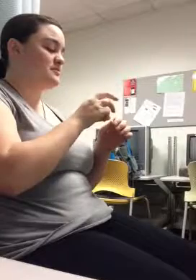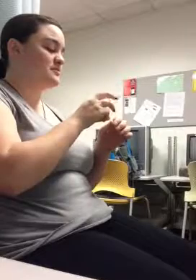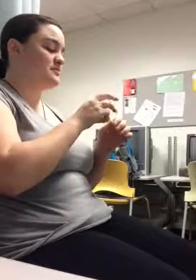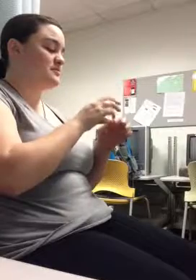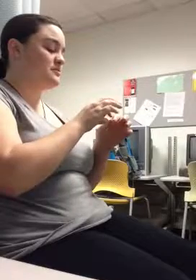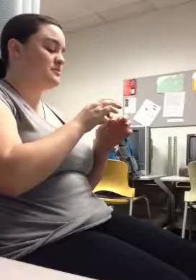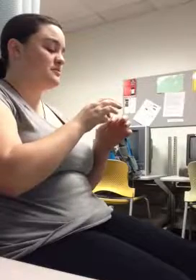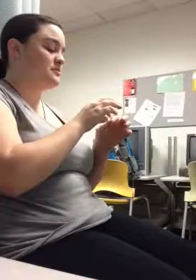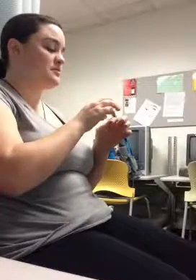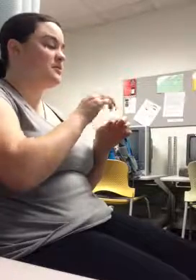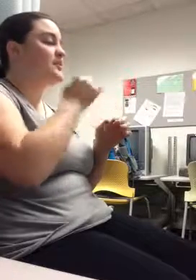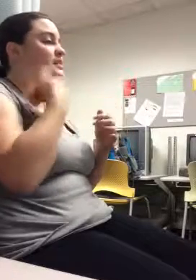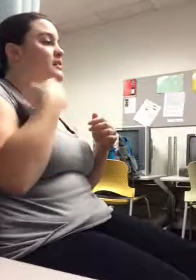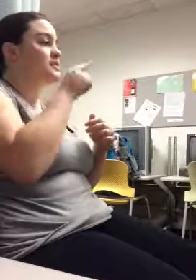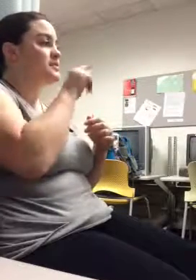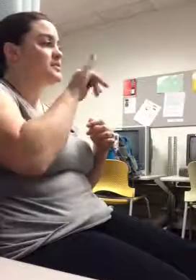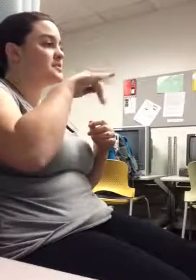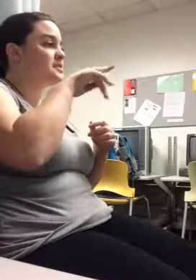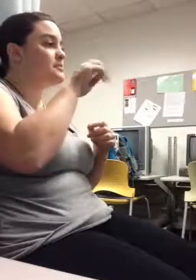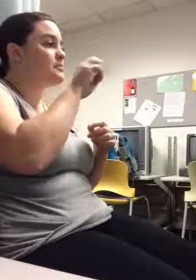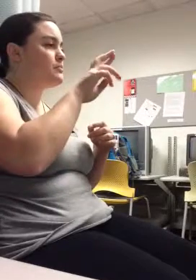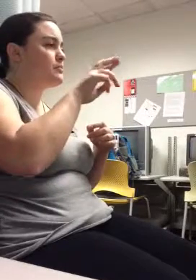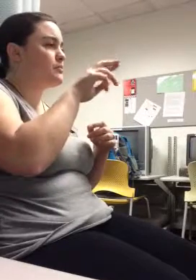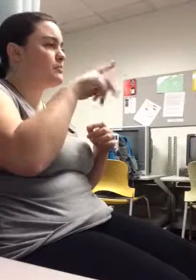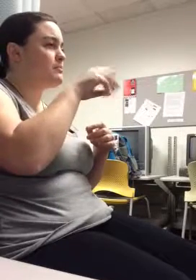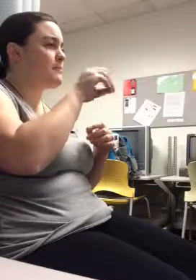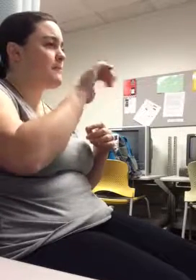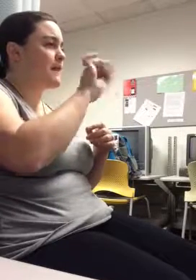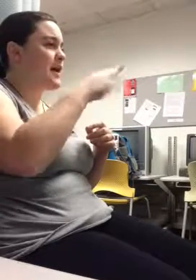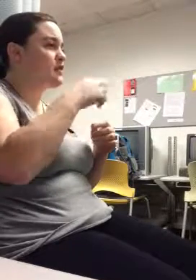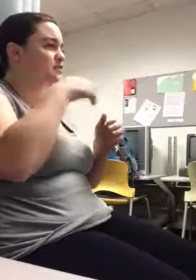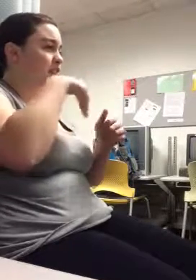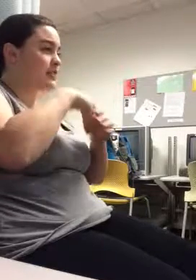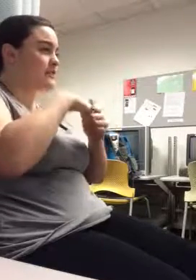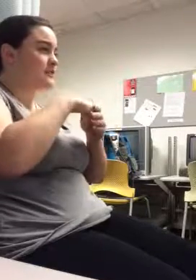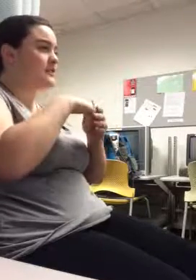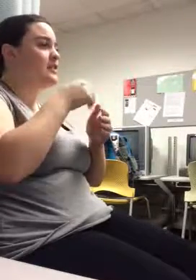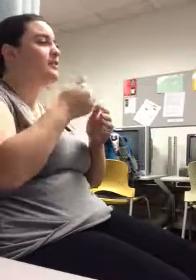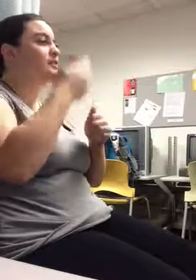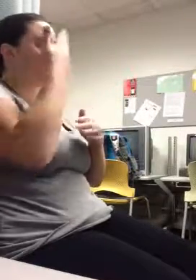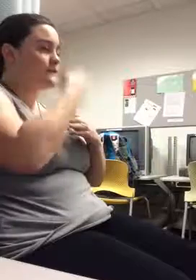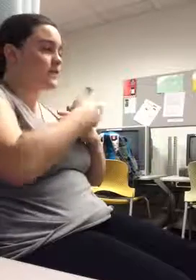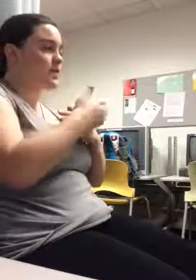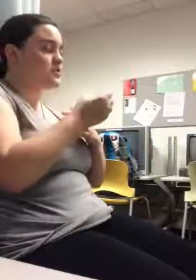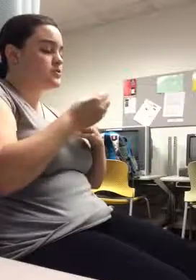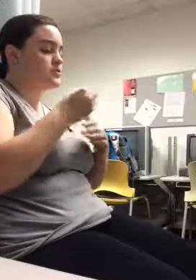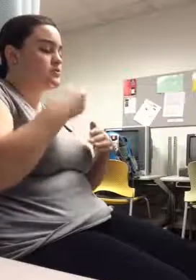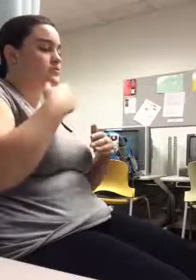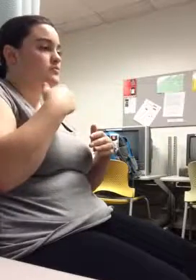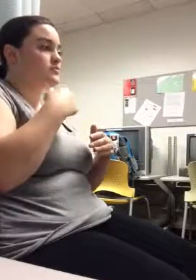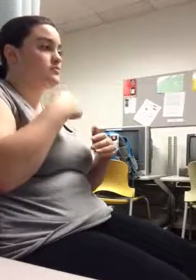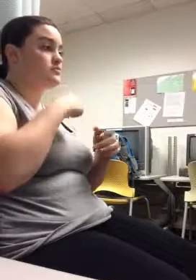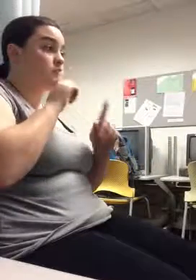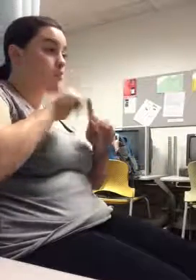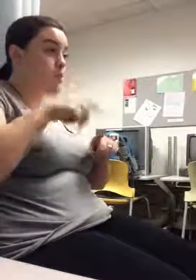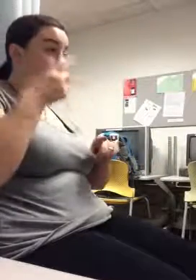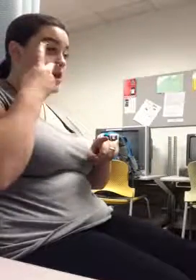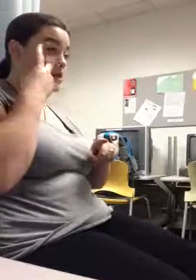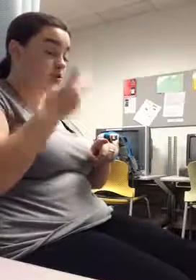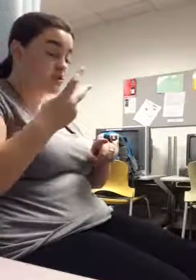had a zipper pouch in the front. So we went to look there and, lo